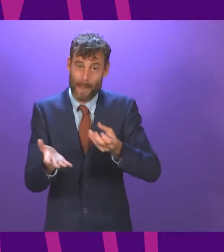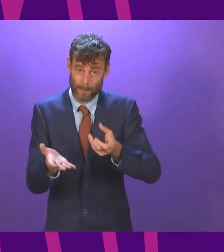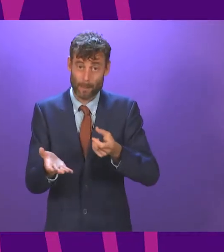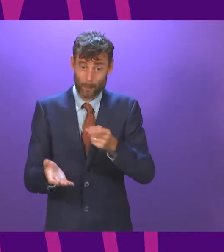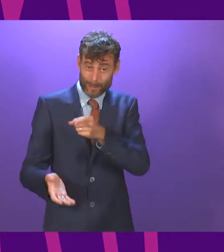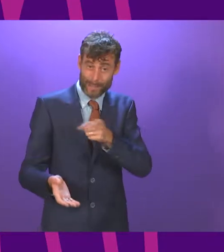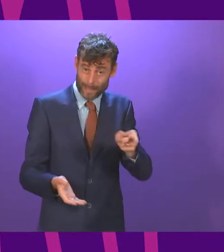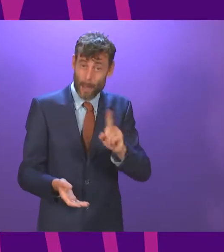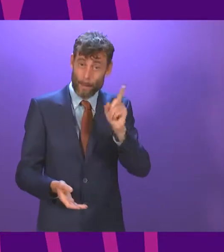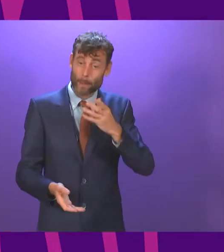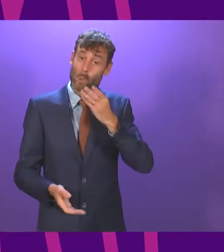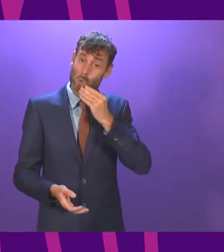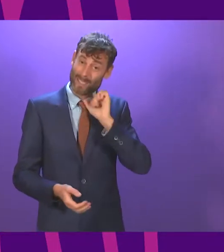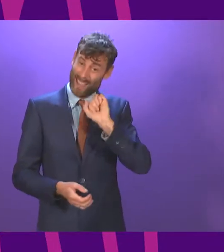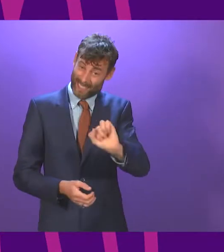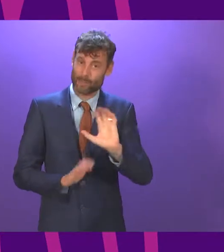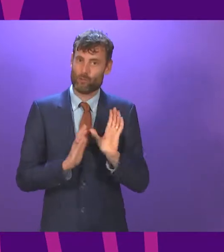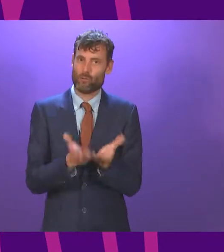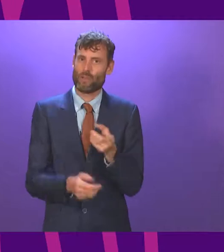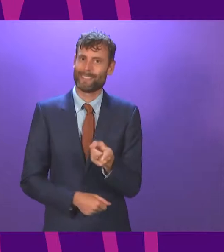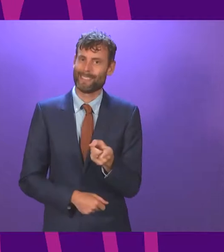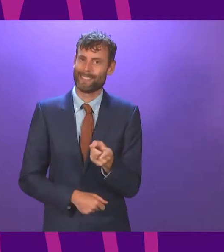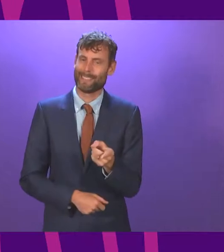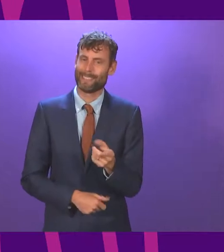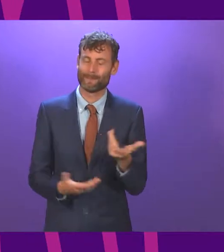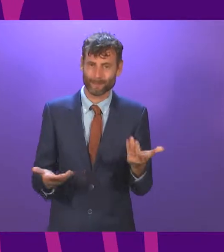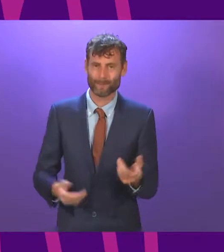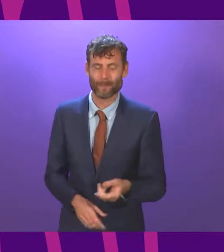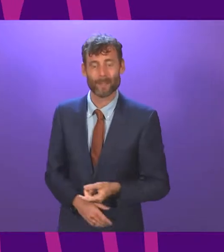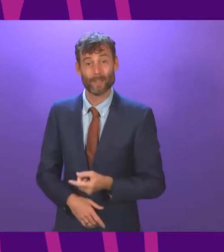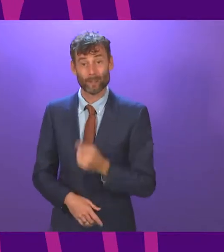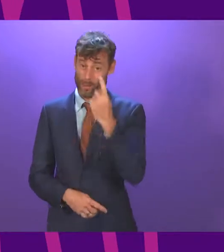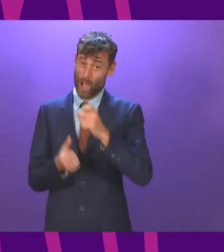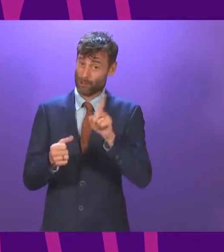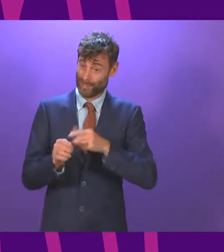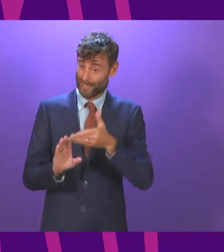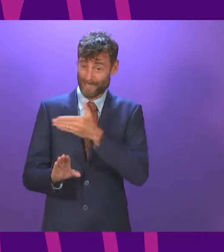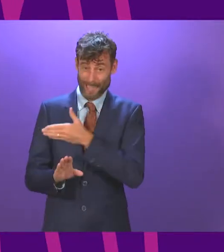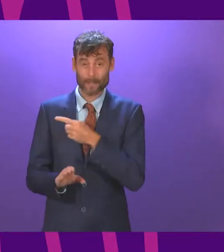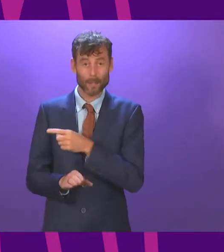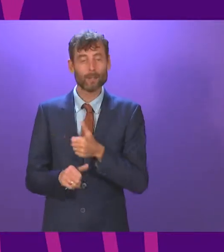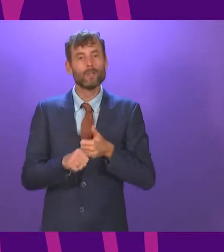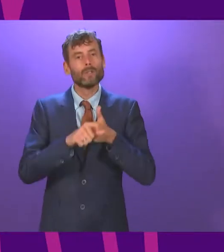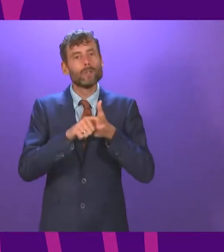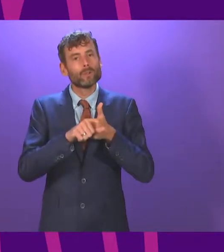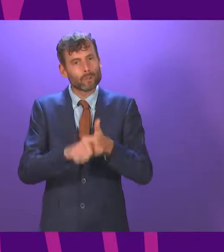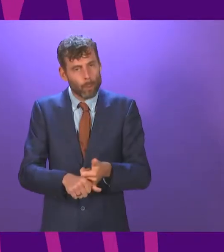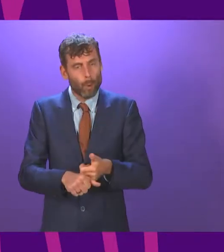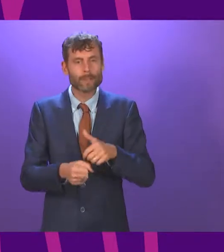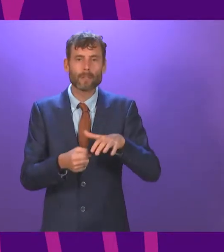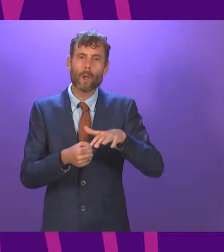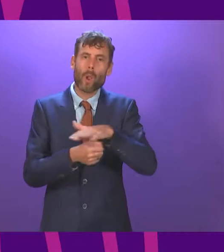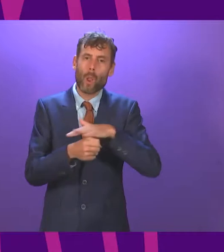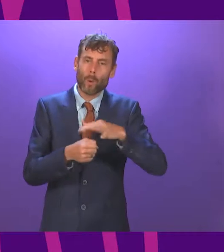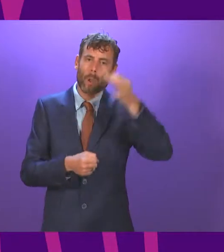upon. I'm sure SNP members will be keen to stress that the first 100 days have supported local government, they will say, terms of eye